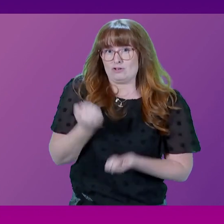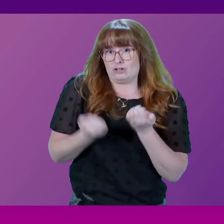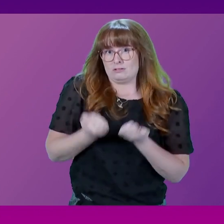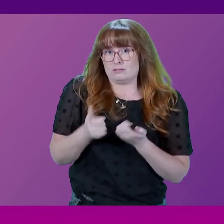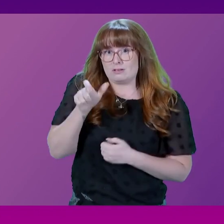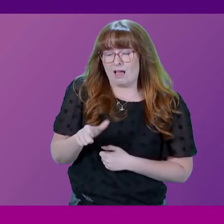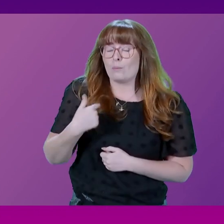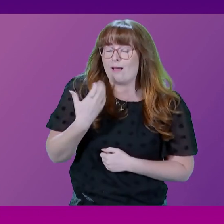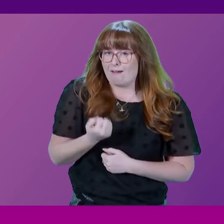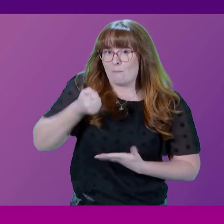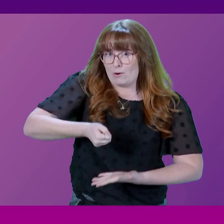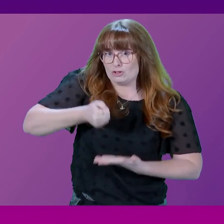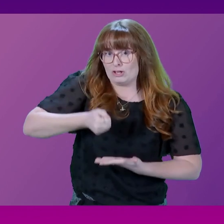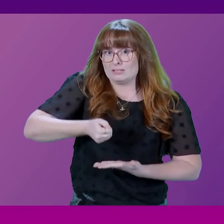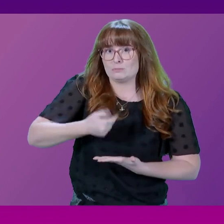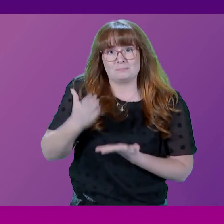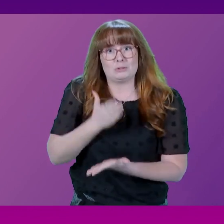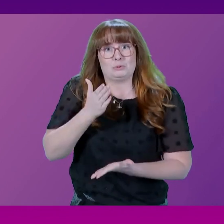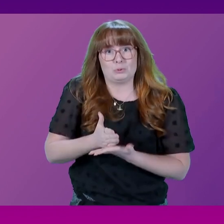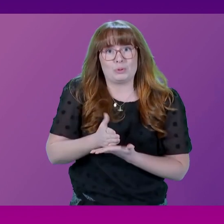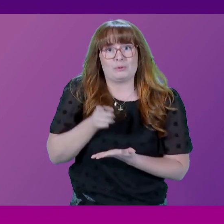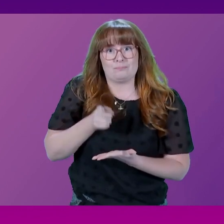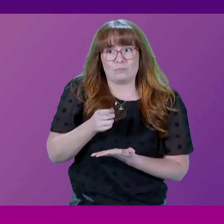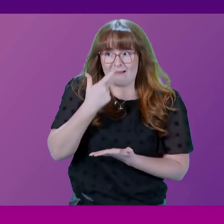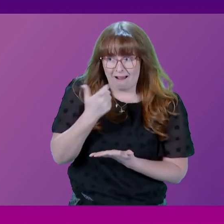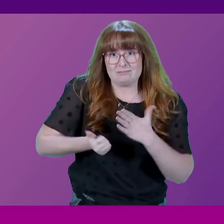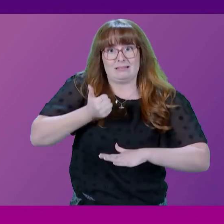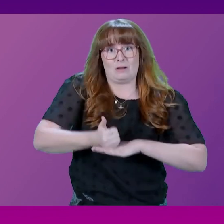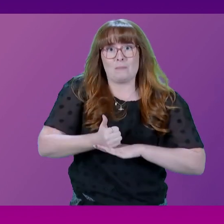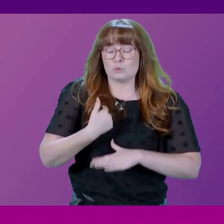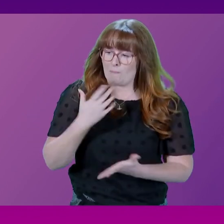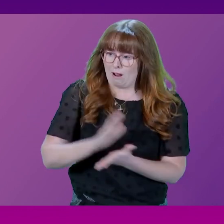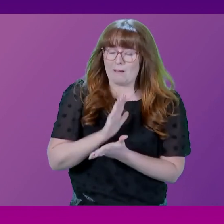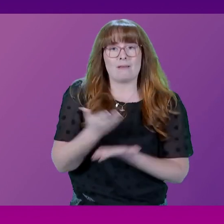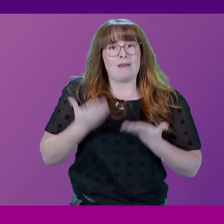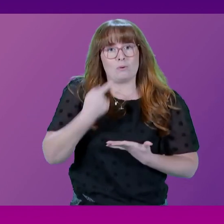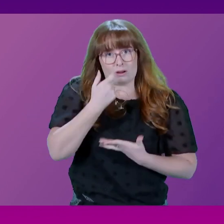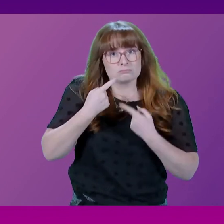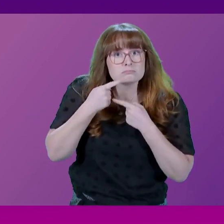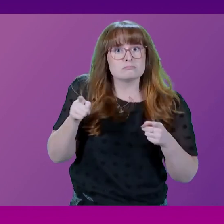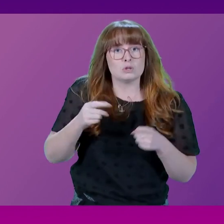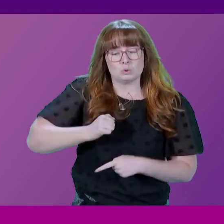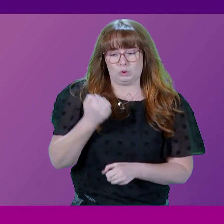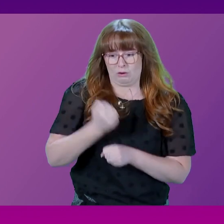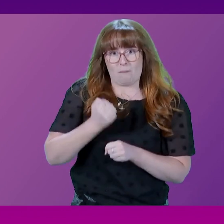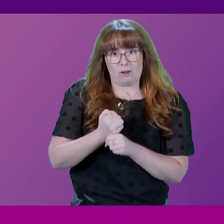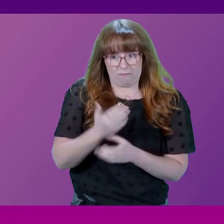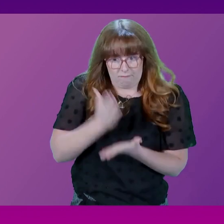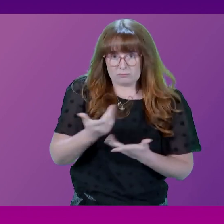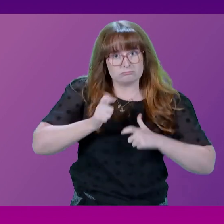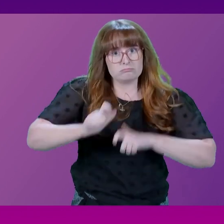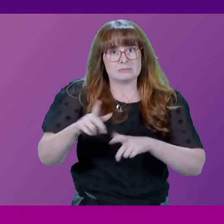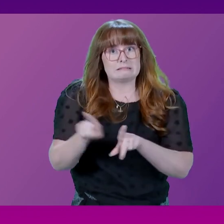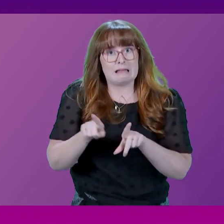we had the capital budget to ensure that that could begin. So I'm very pleased to say that the Scottish Government, the facts remain, that the Scottish Government